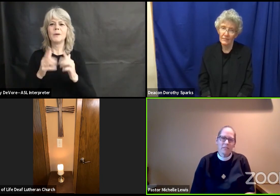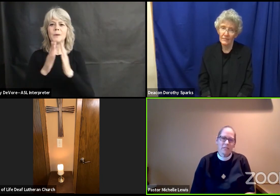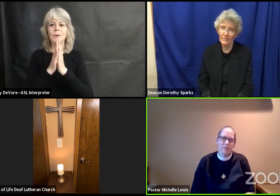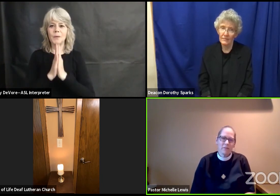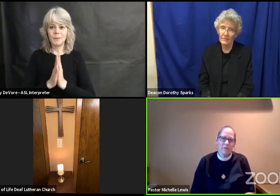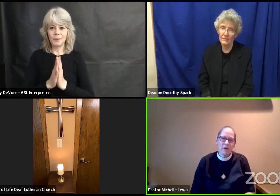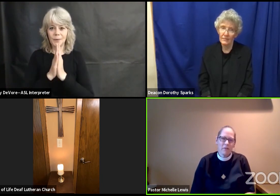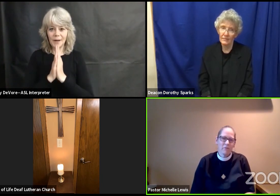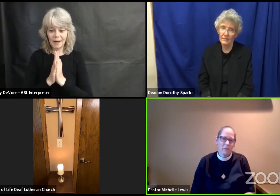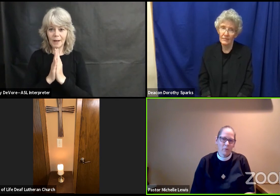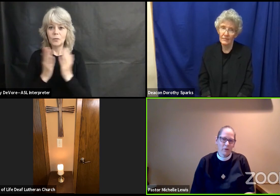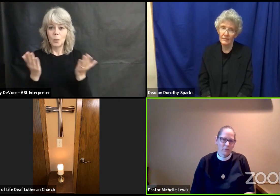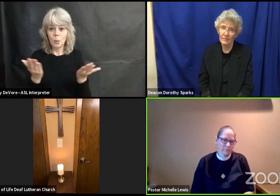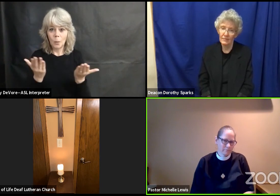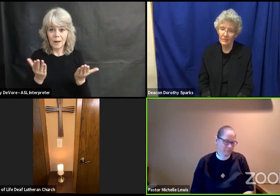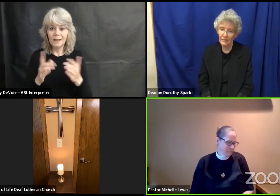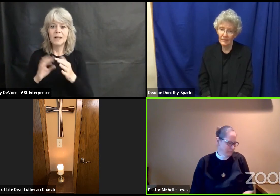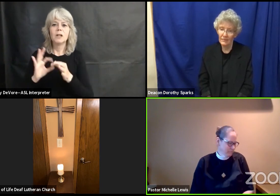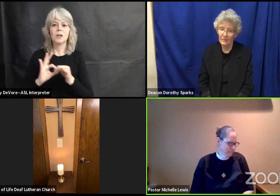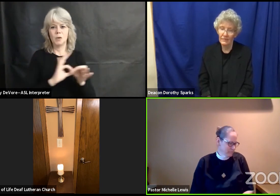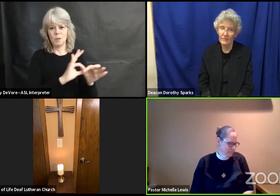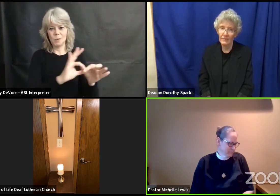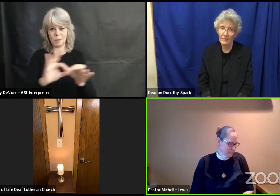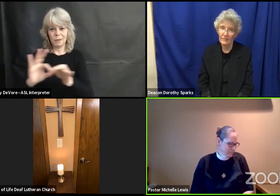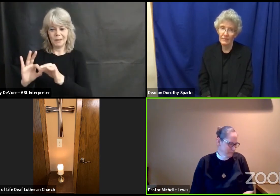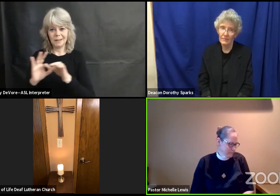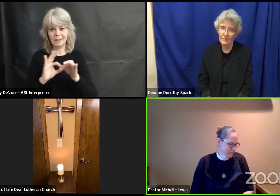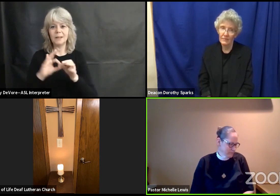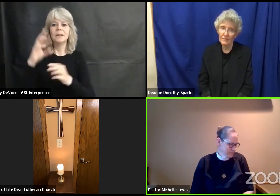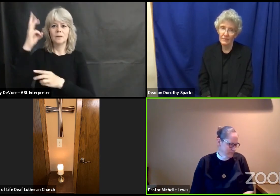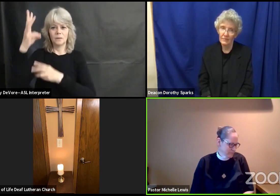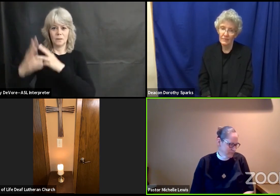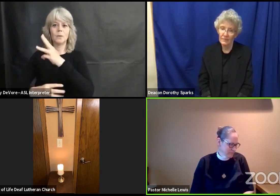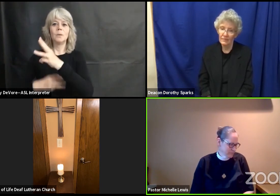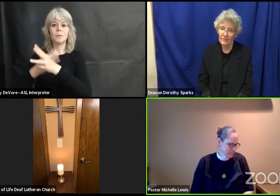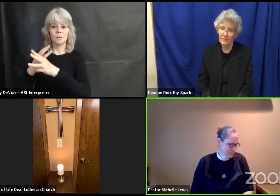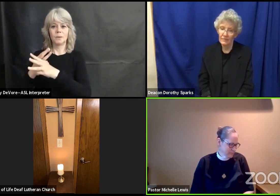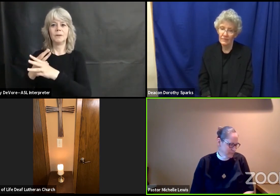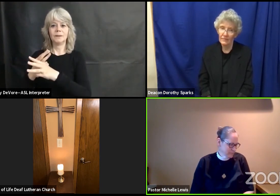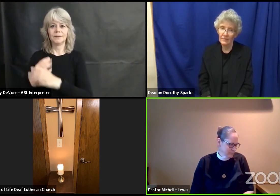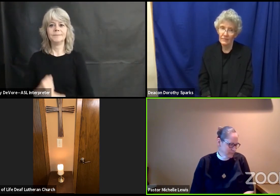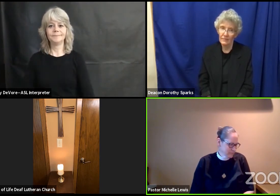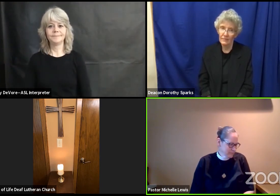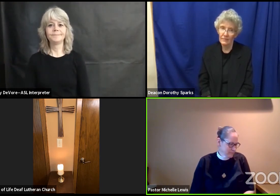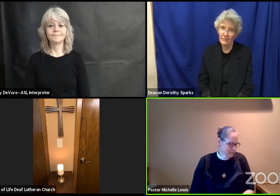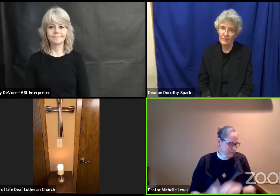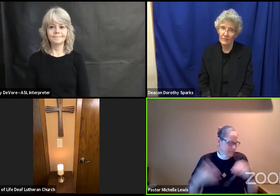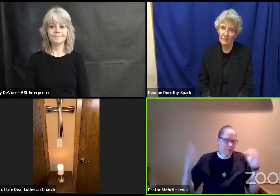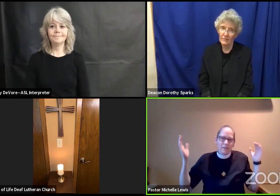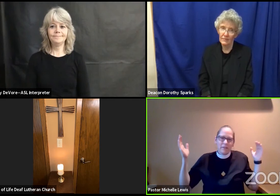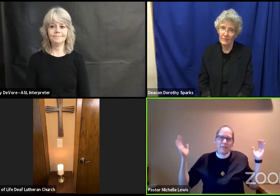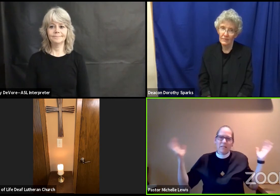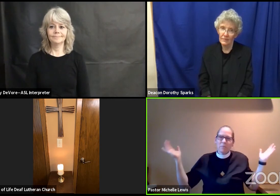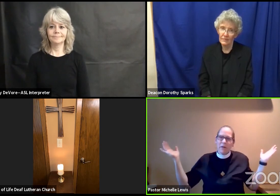of the world it was prayed